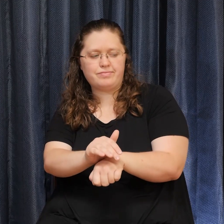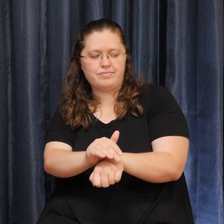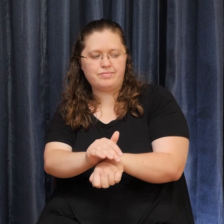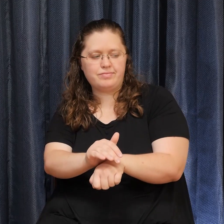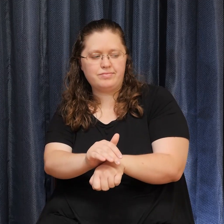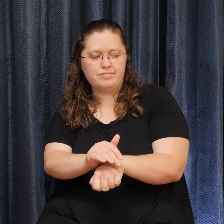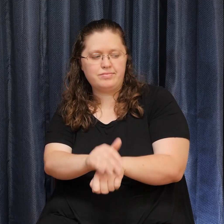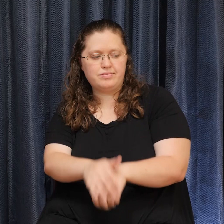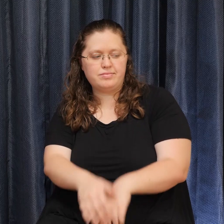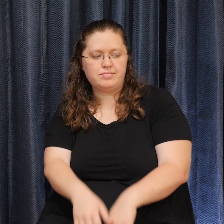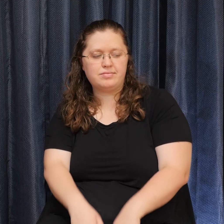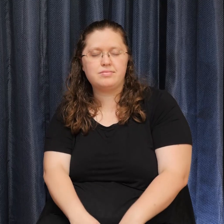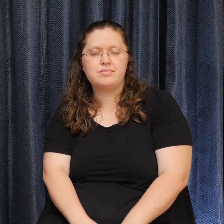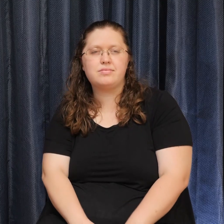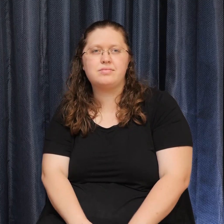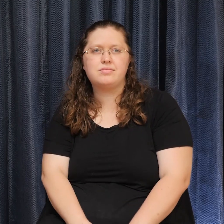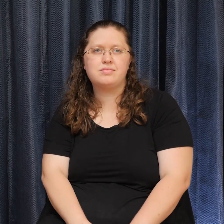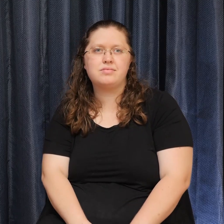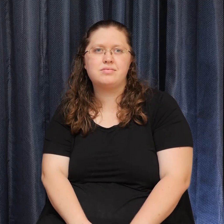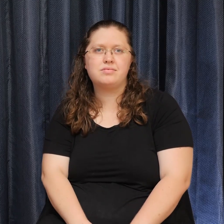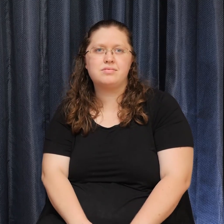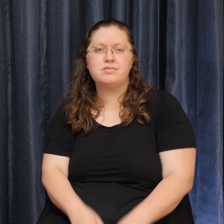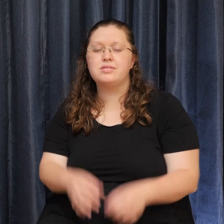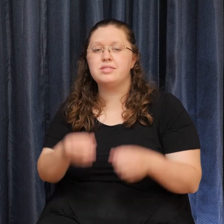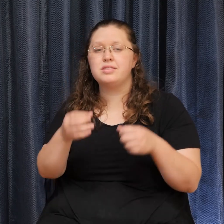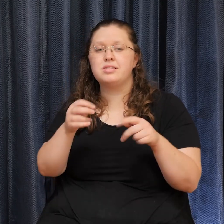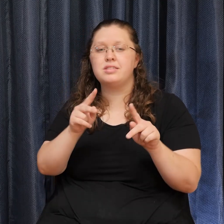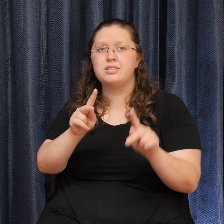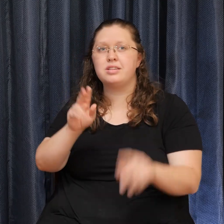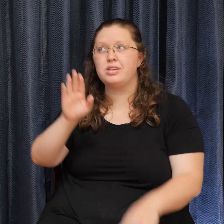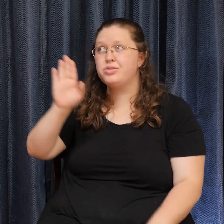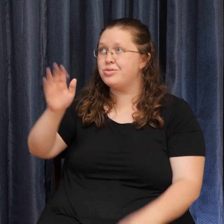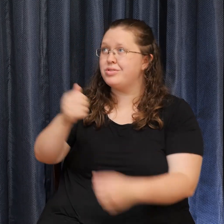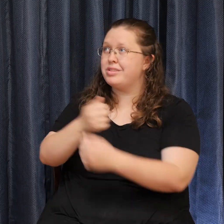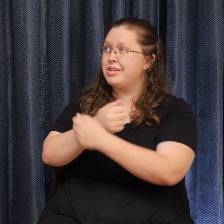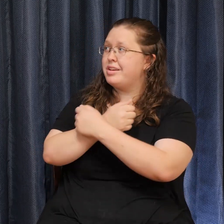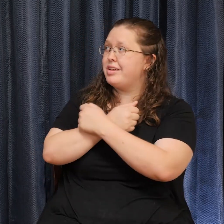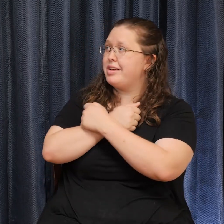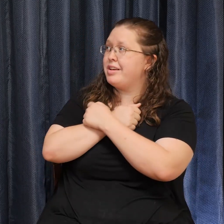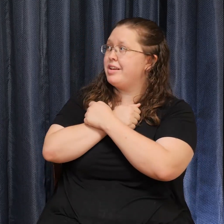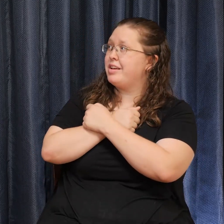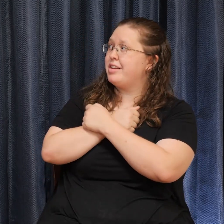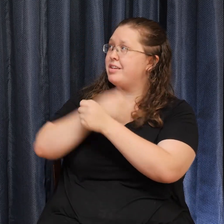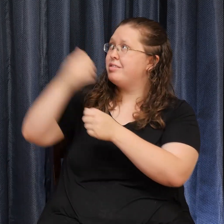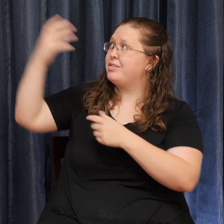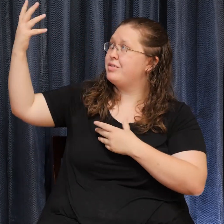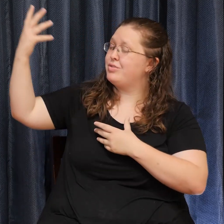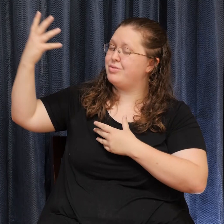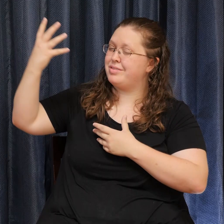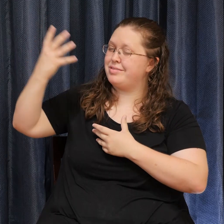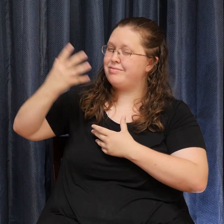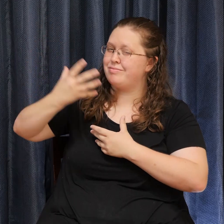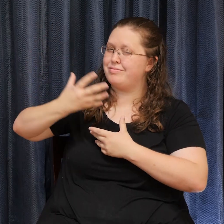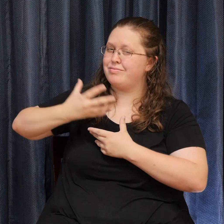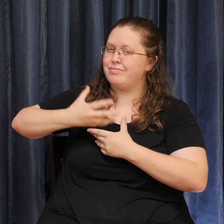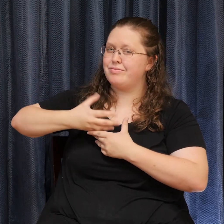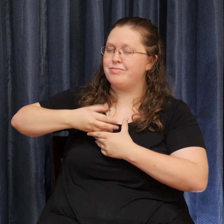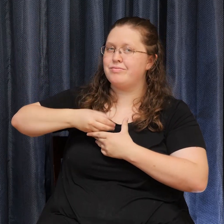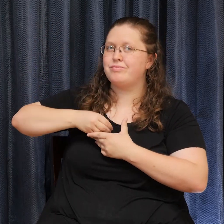Let your love Come over us